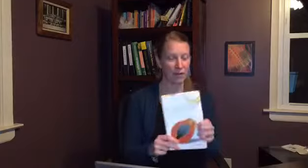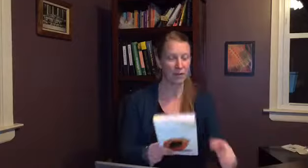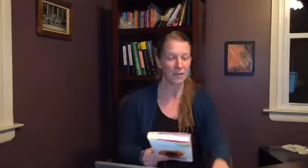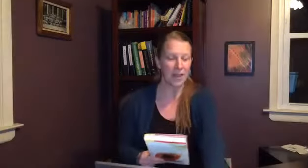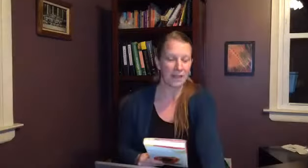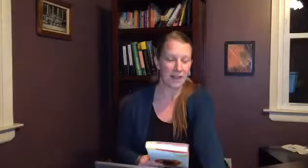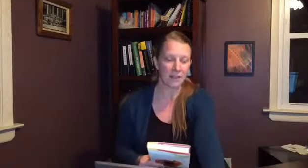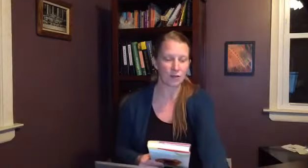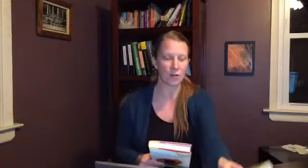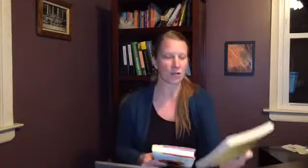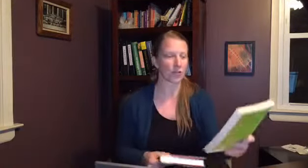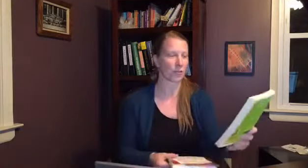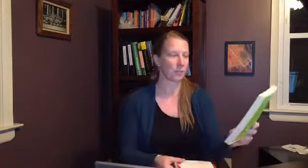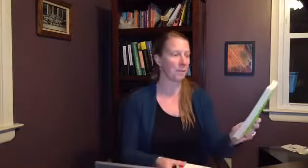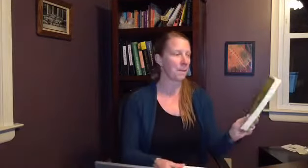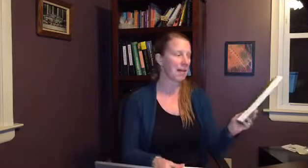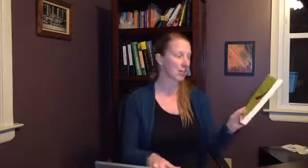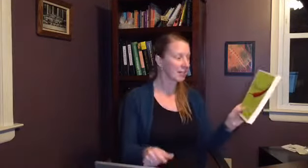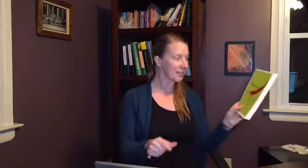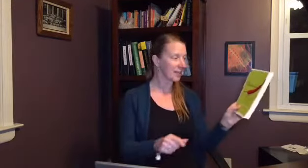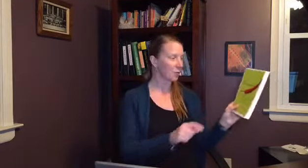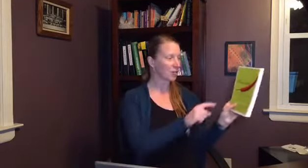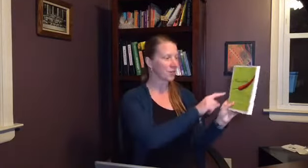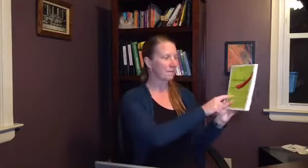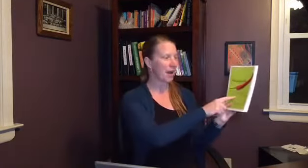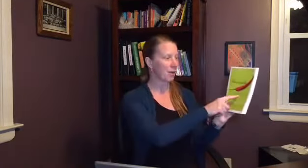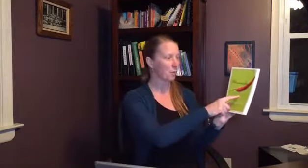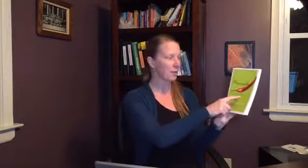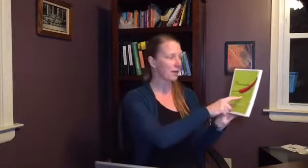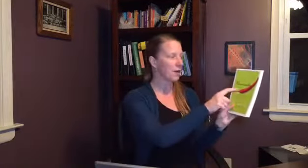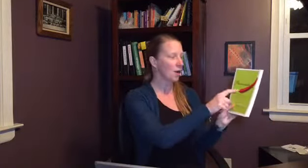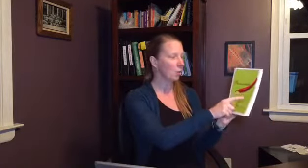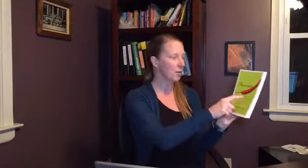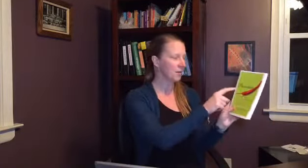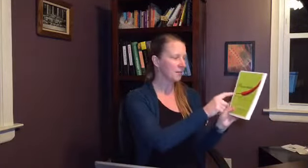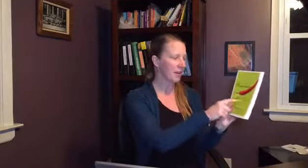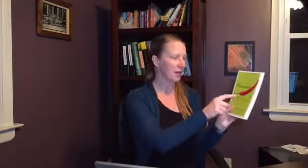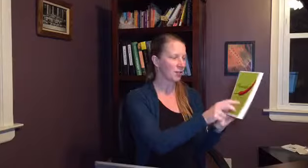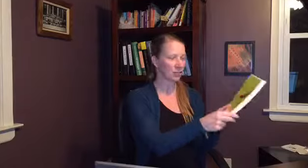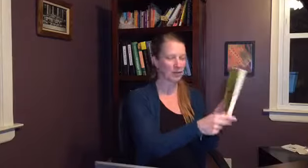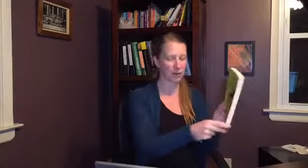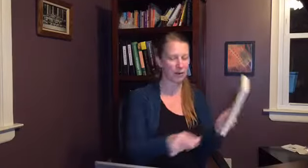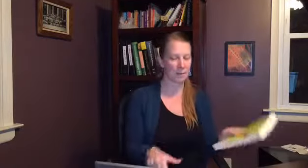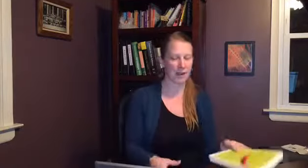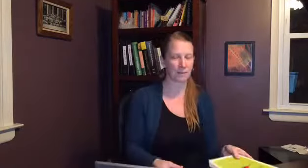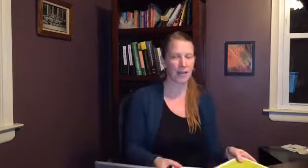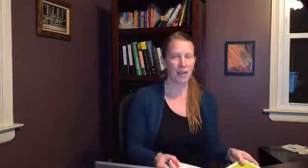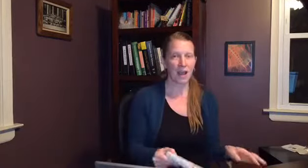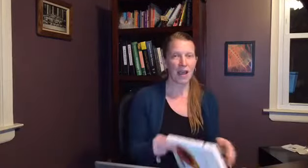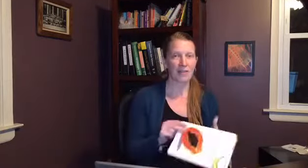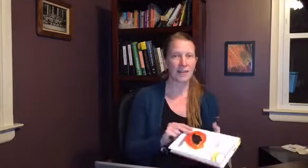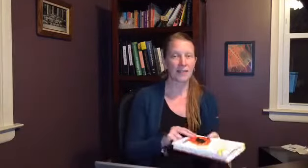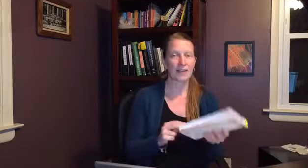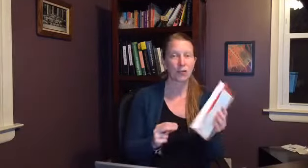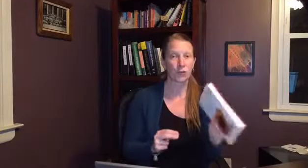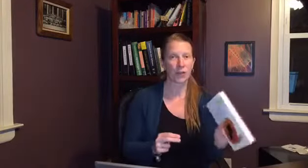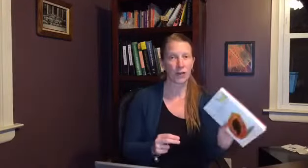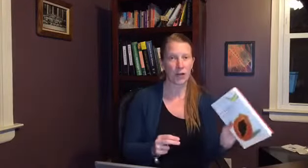and then there's also passionista which is the empowering women's guide to pleasuring a man I think that these are really great